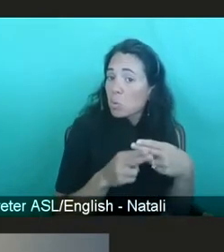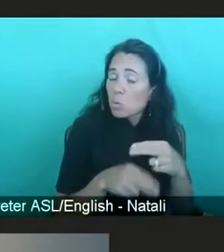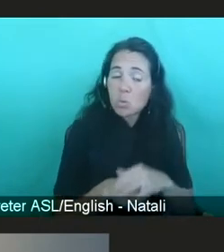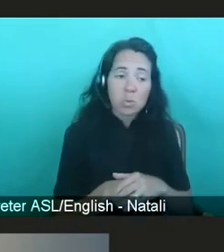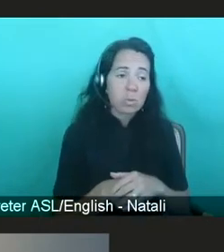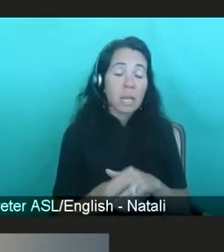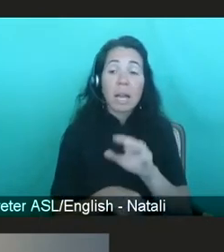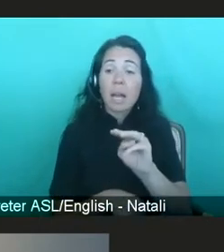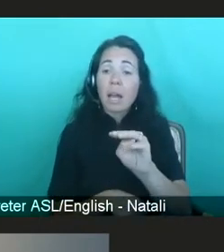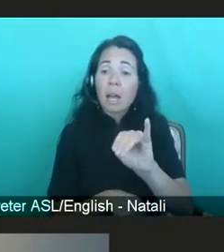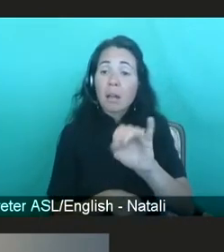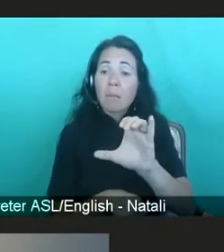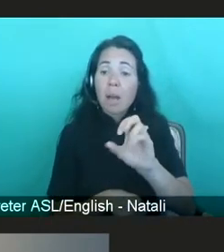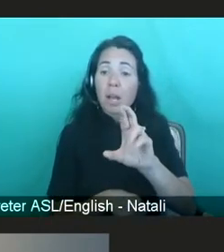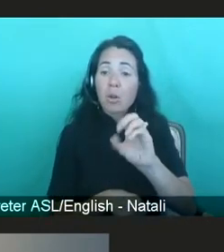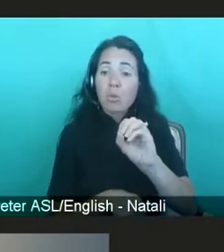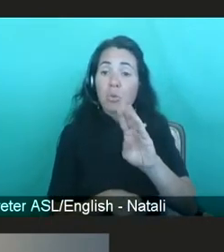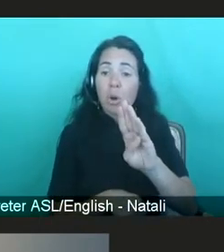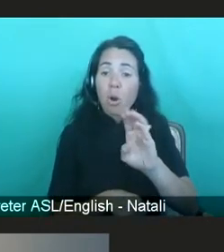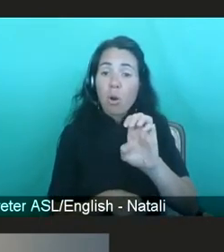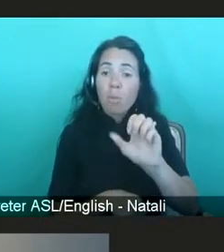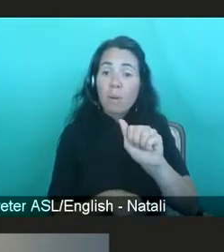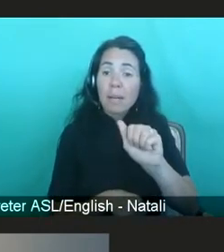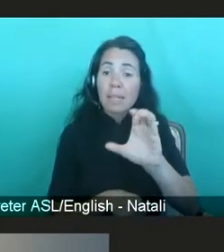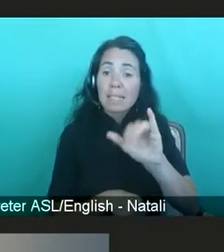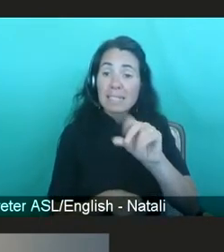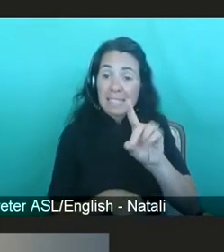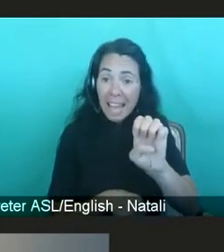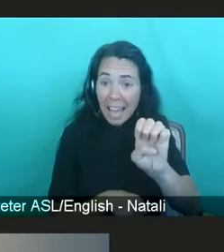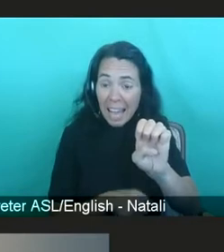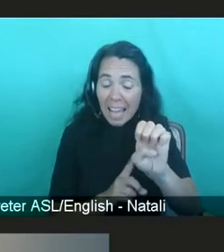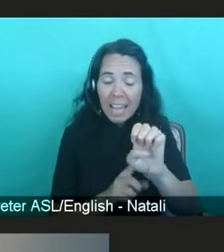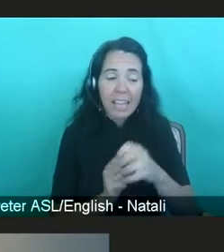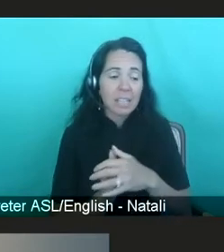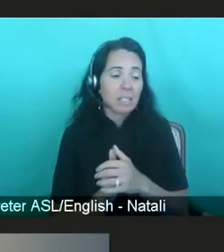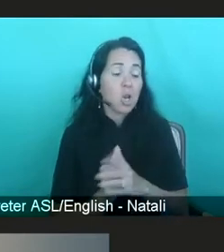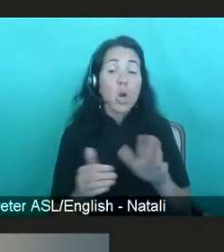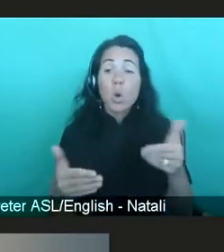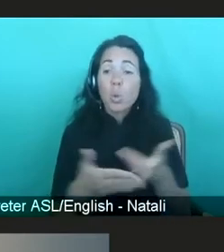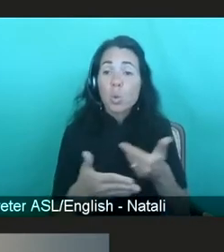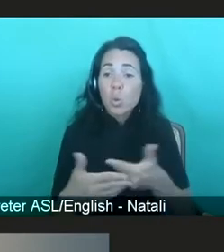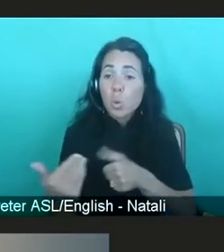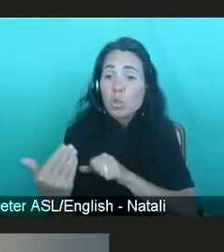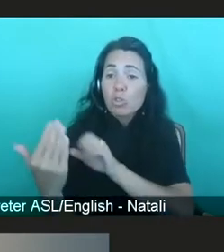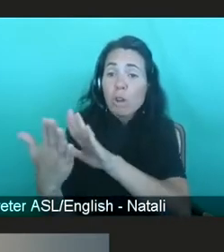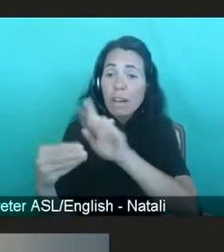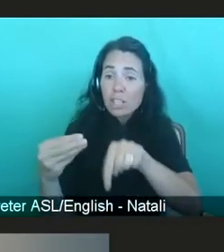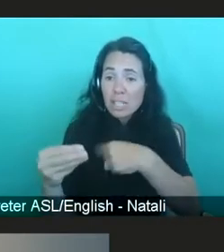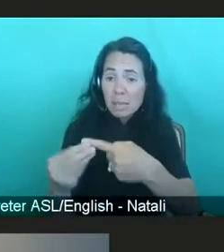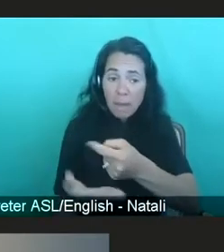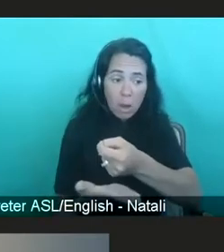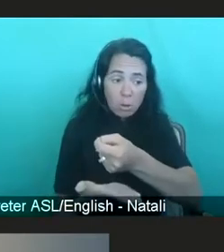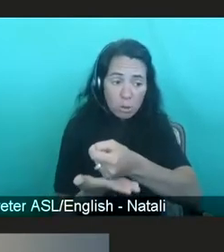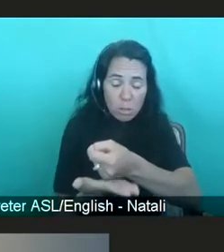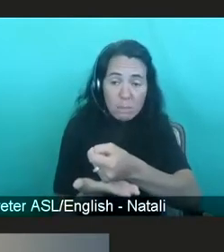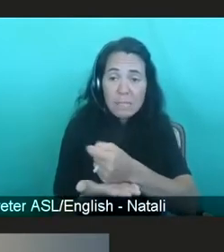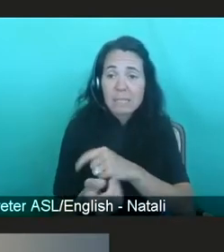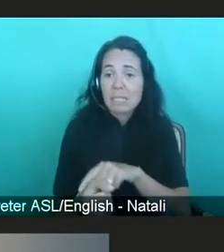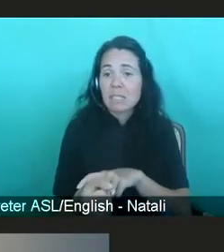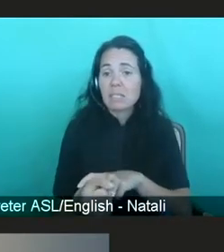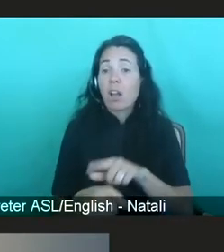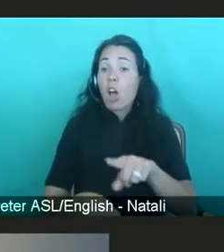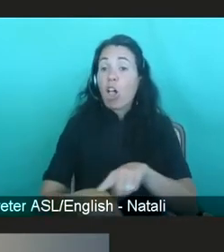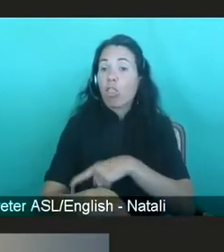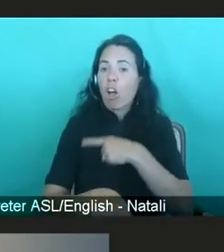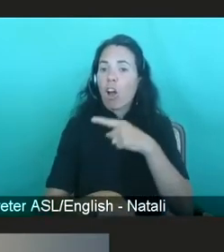microbicides, and new strategies regarding treatment, including long-acting treatment